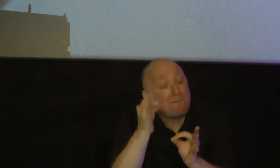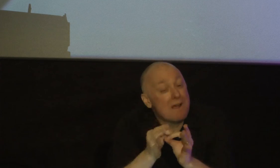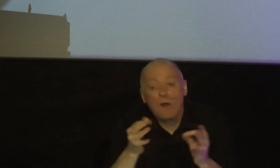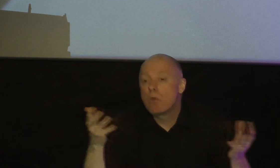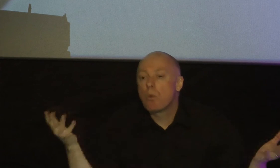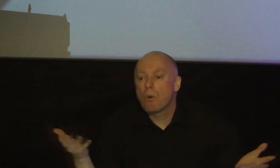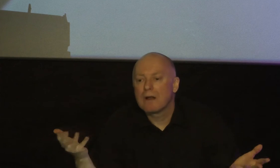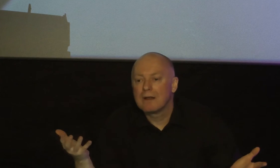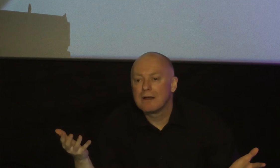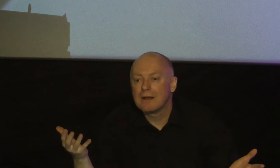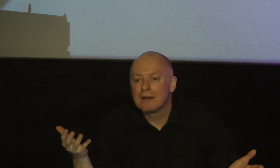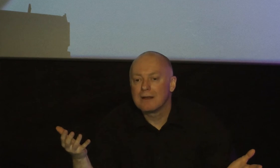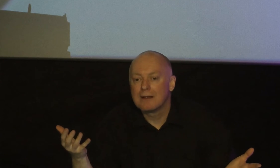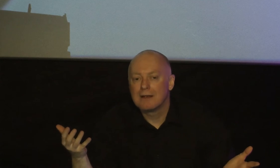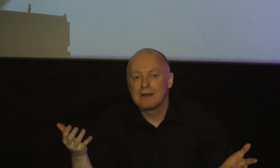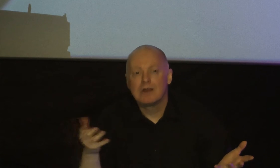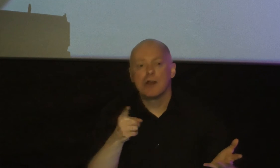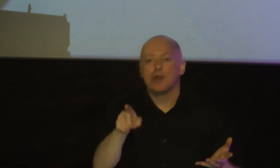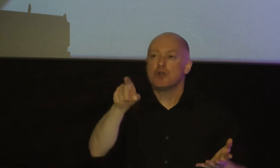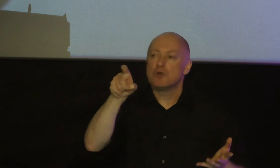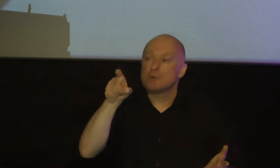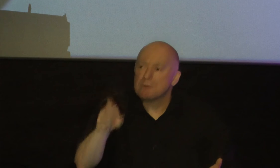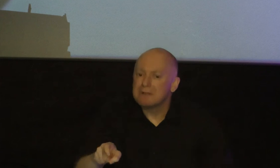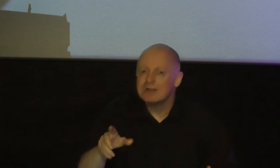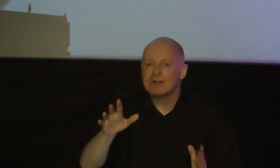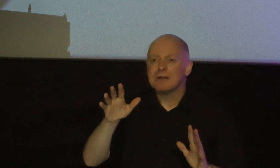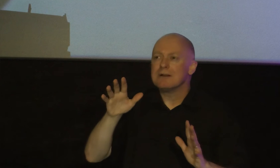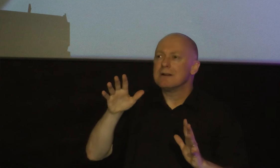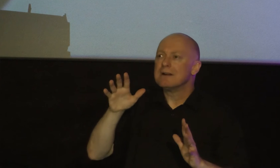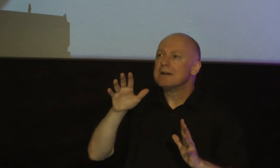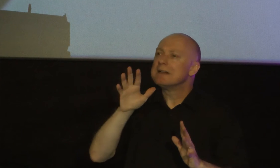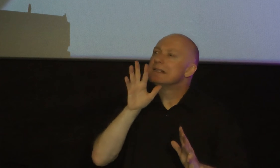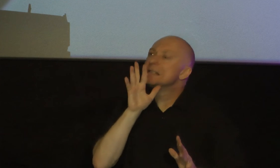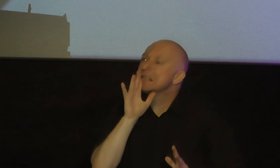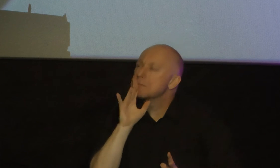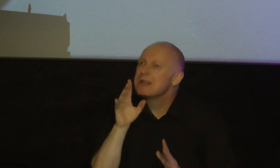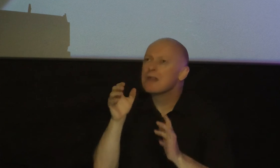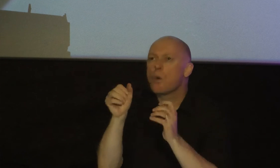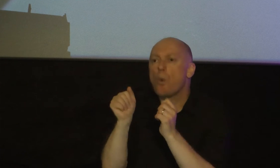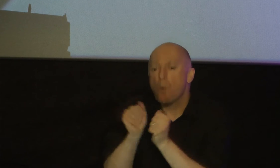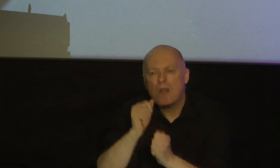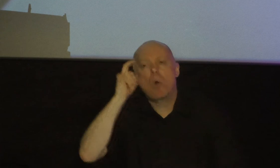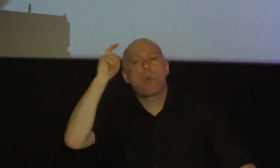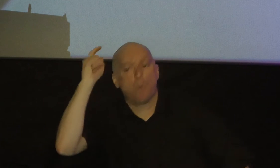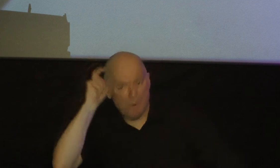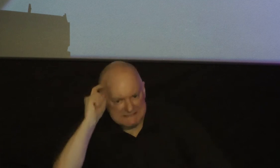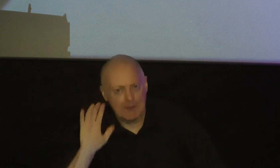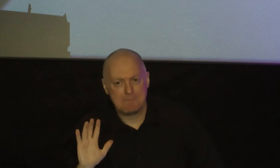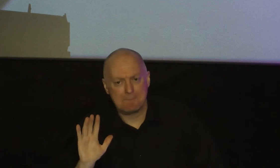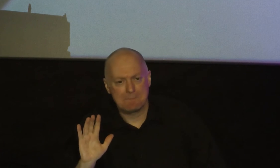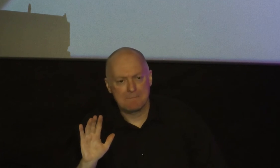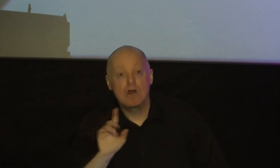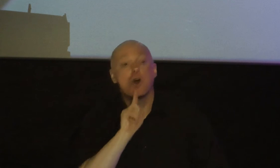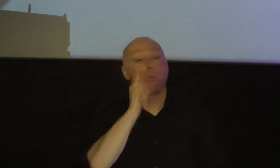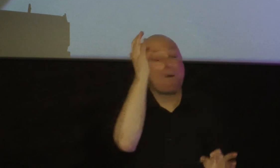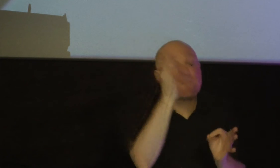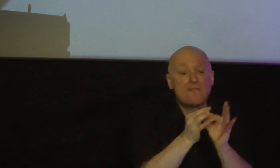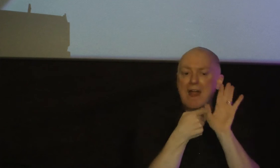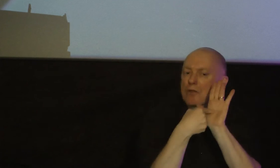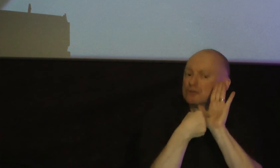acting and speaking with wisdom real faith is demonstrated in the